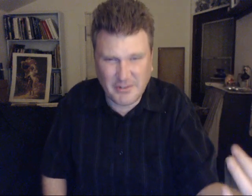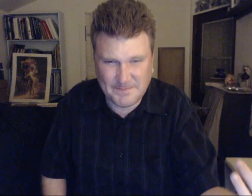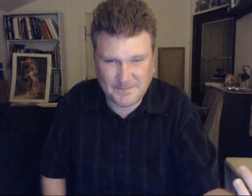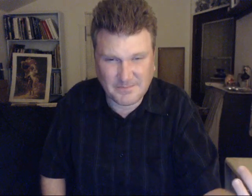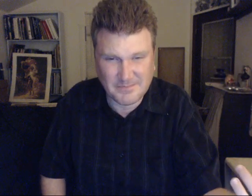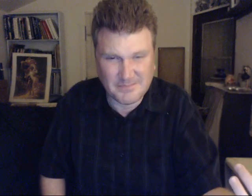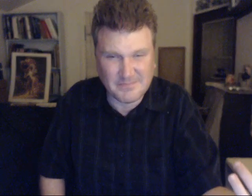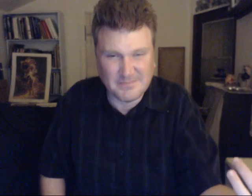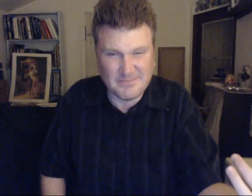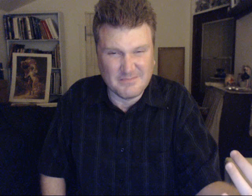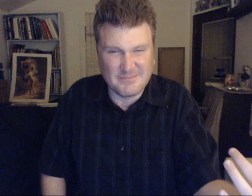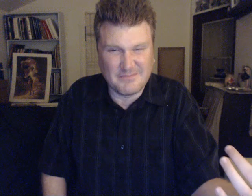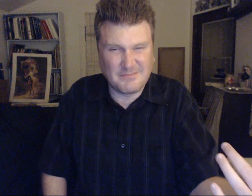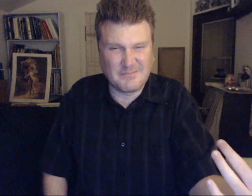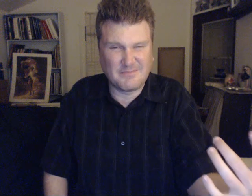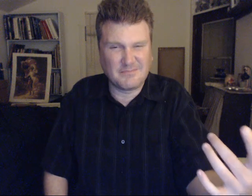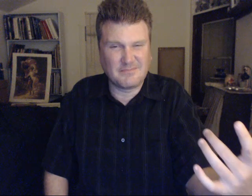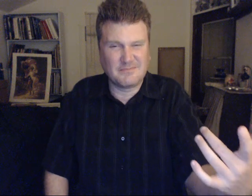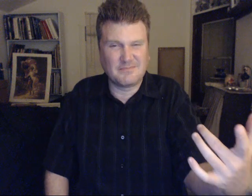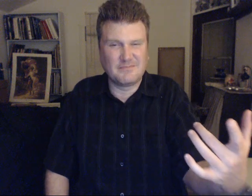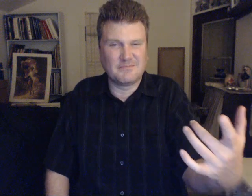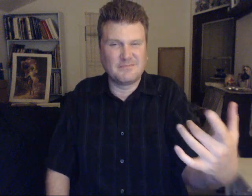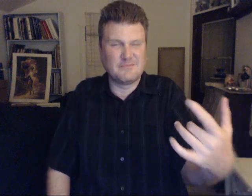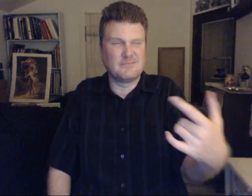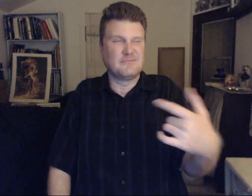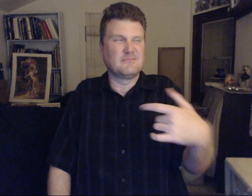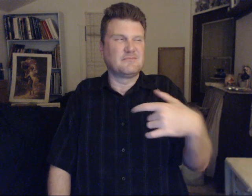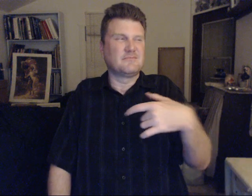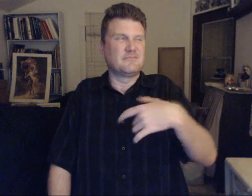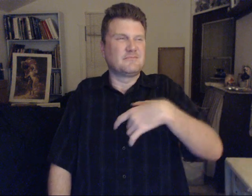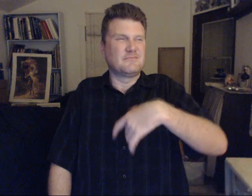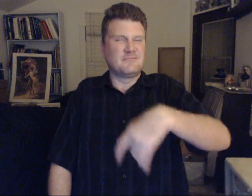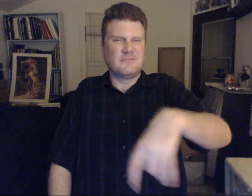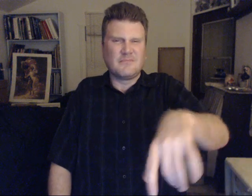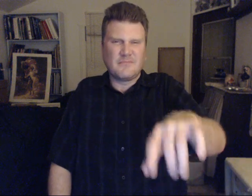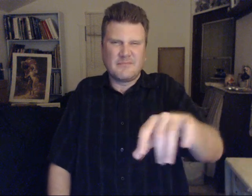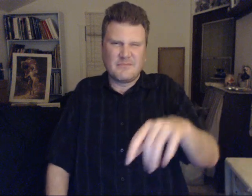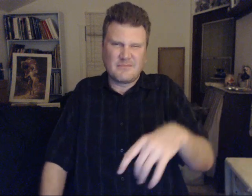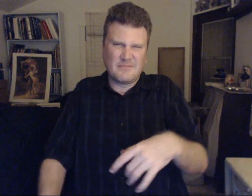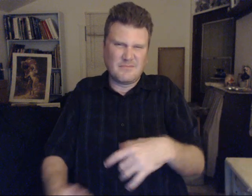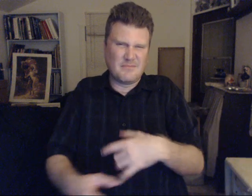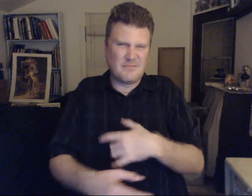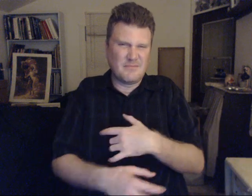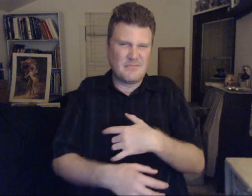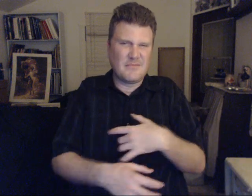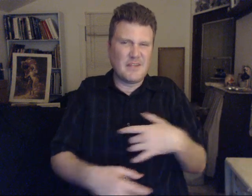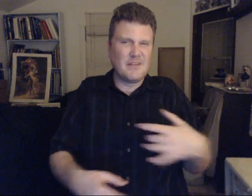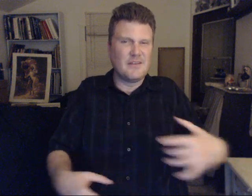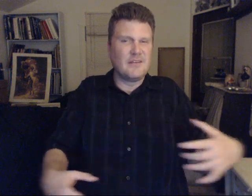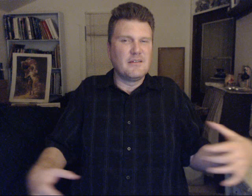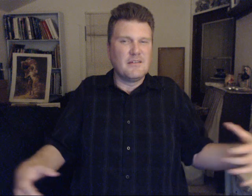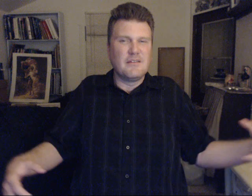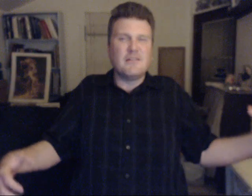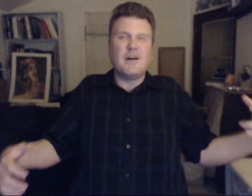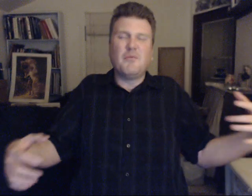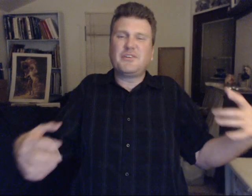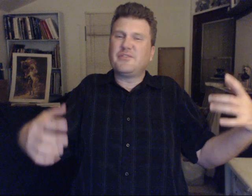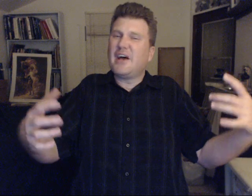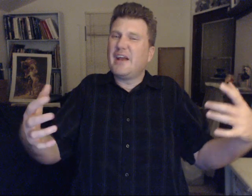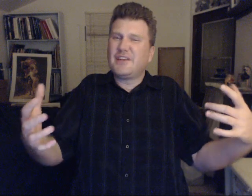this Much of that. Has